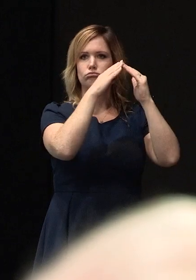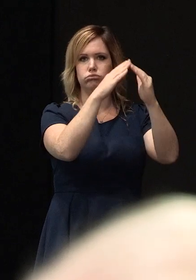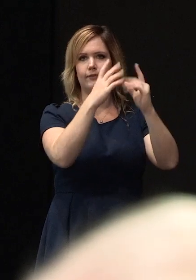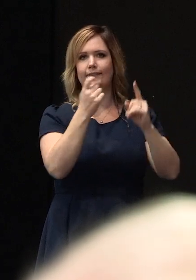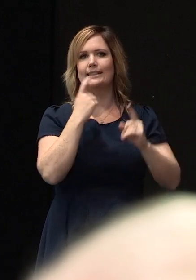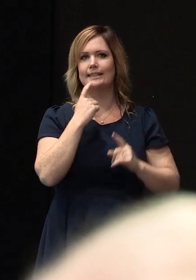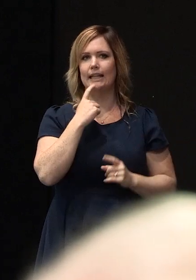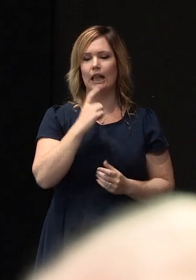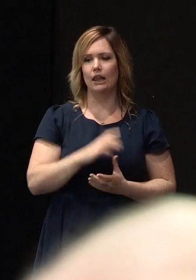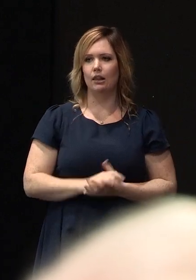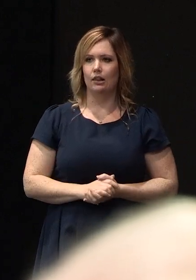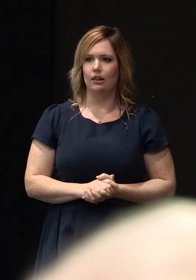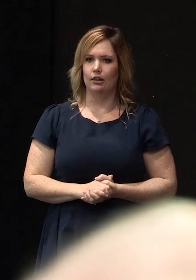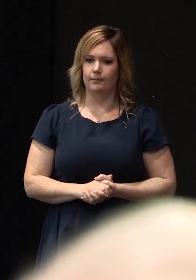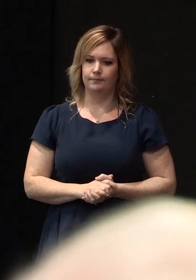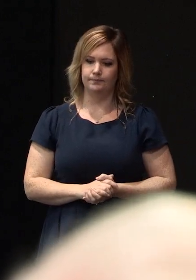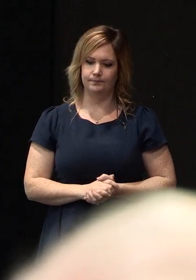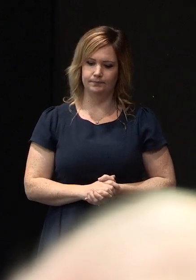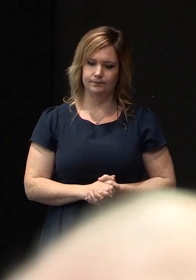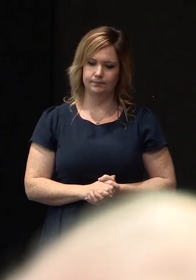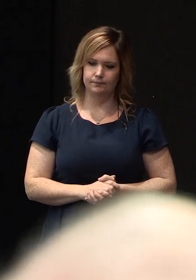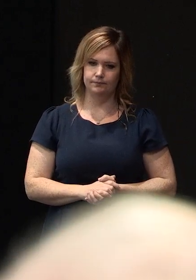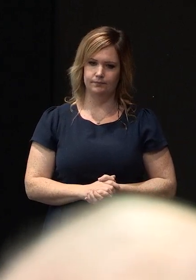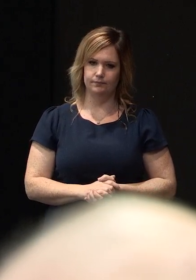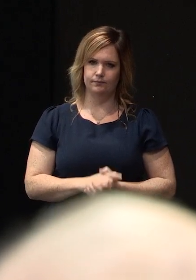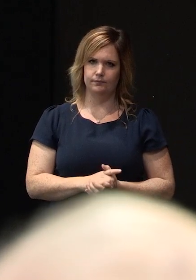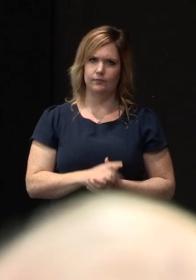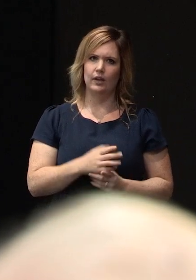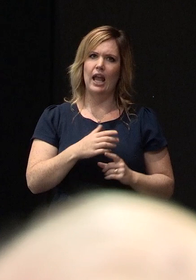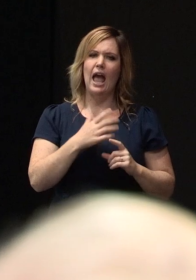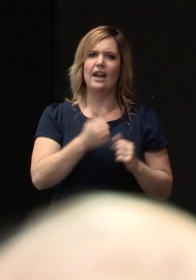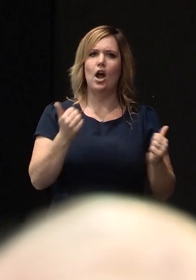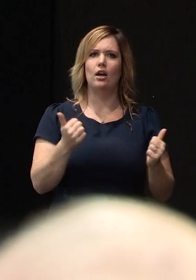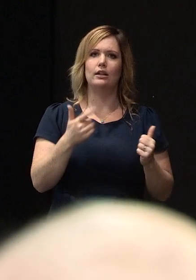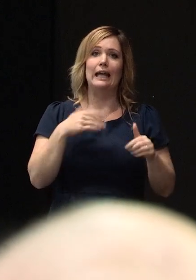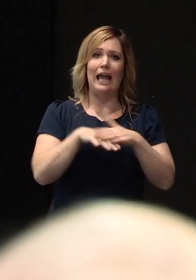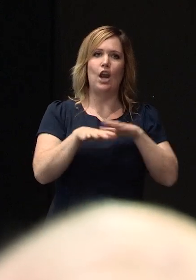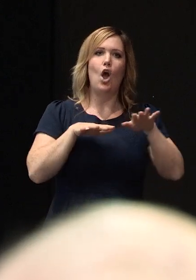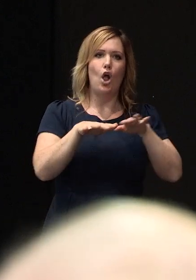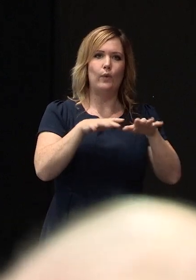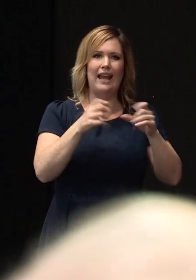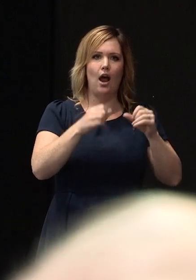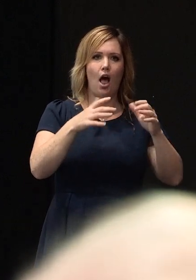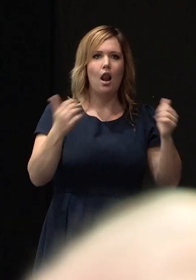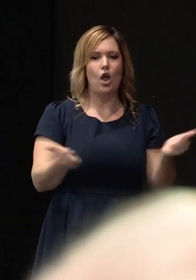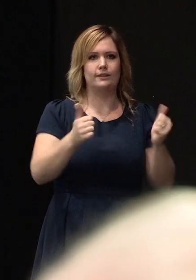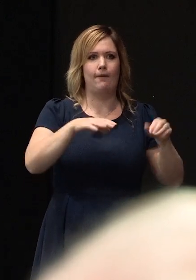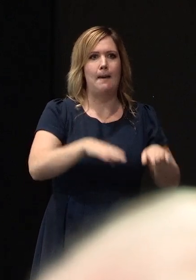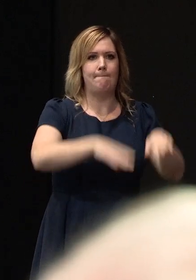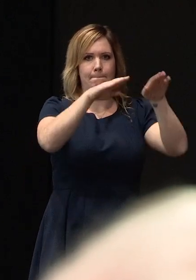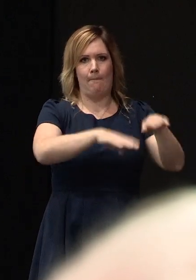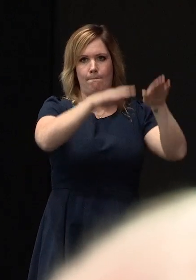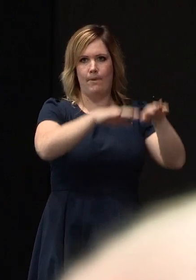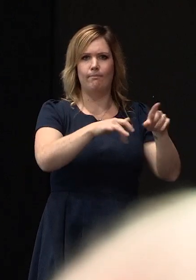subject to severe vertical uplift and then severe racking our